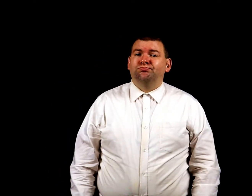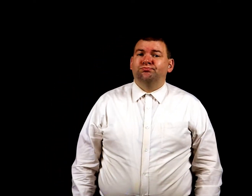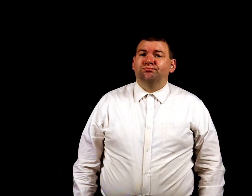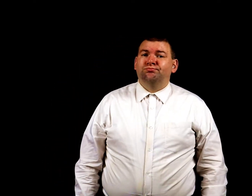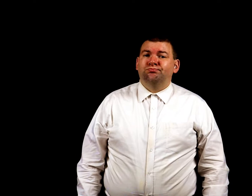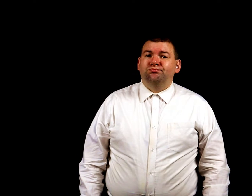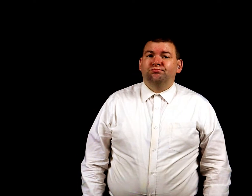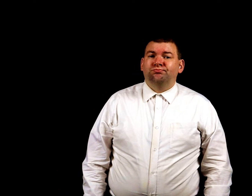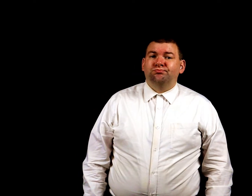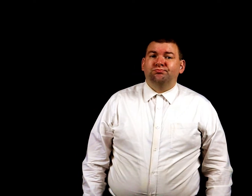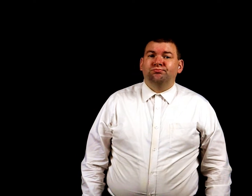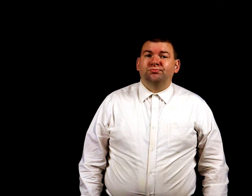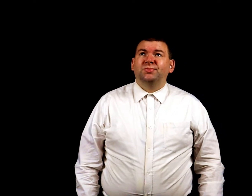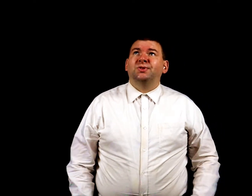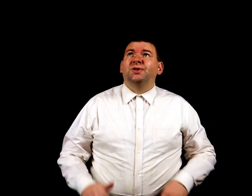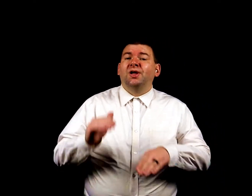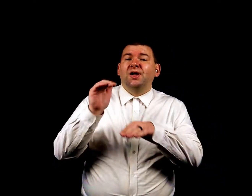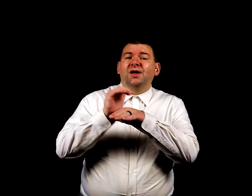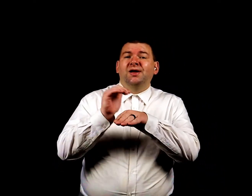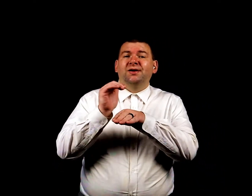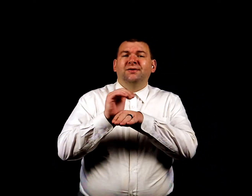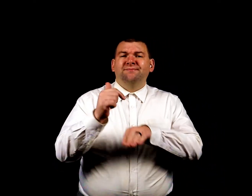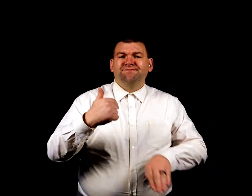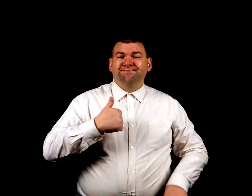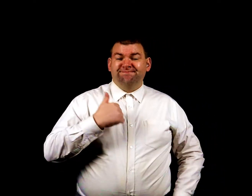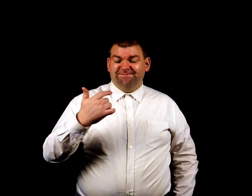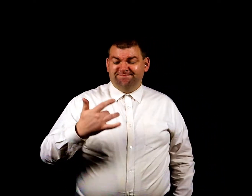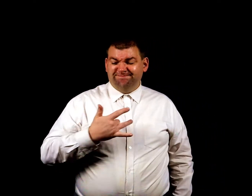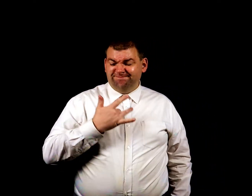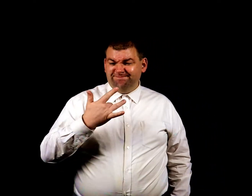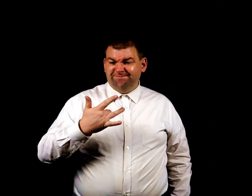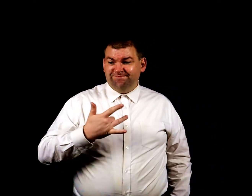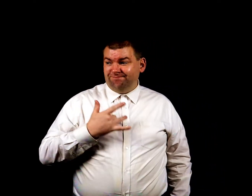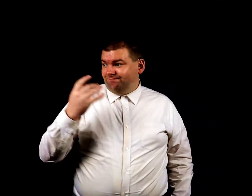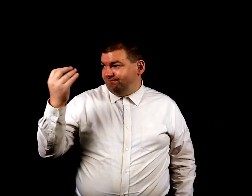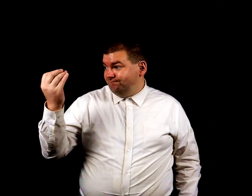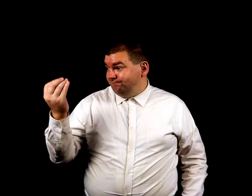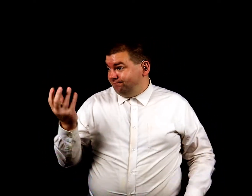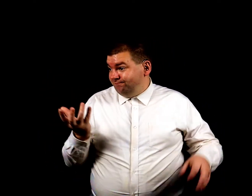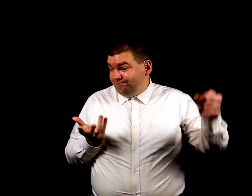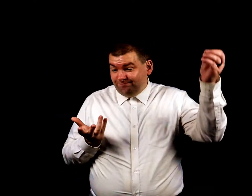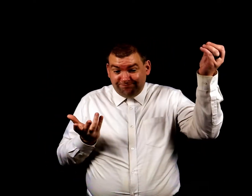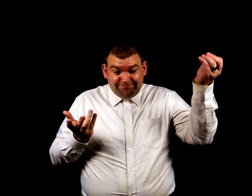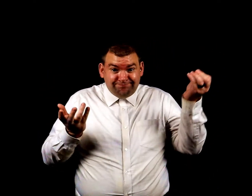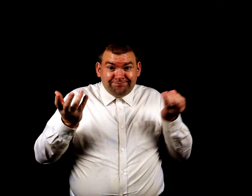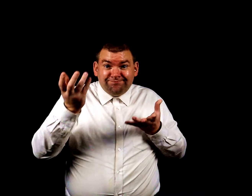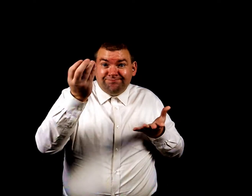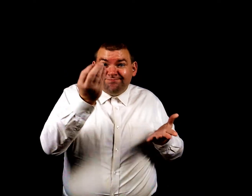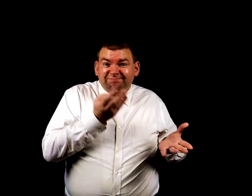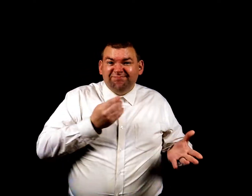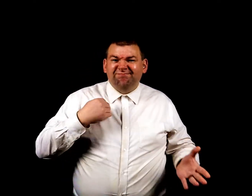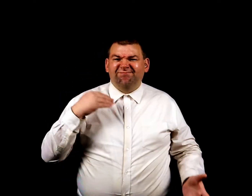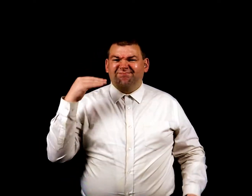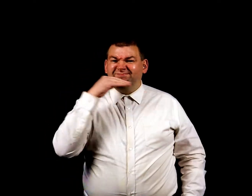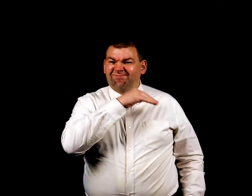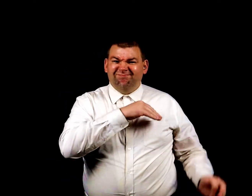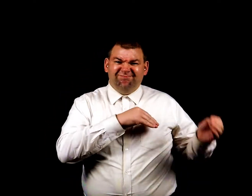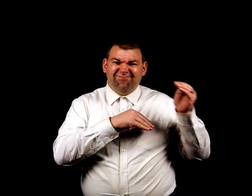At night I hear the lies telling me that